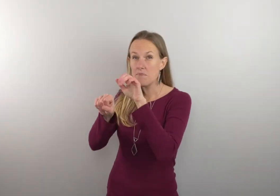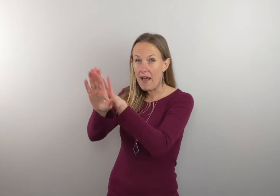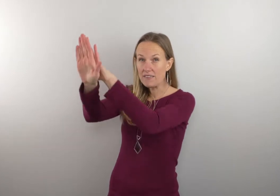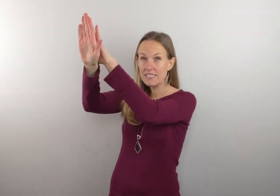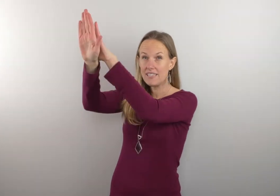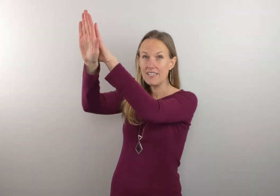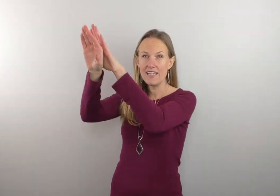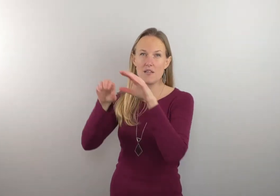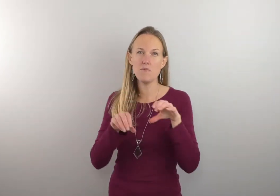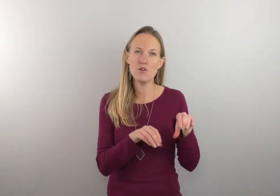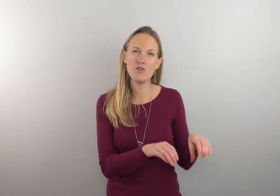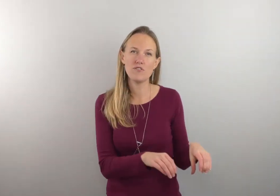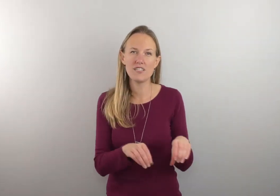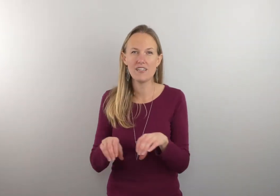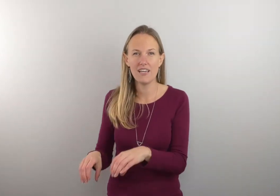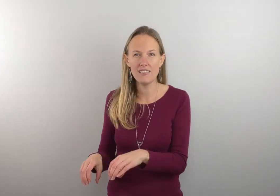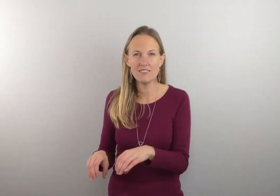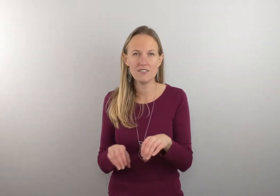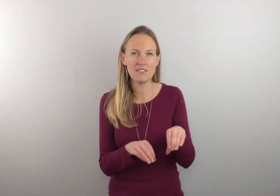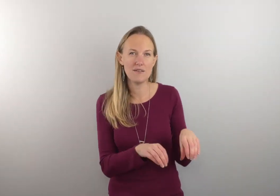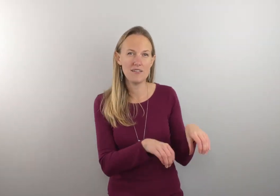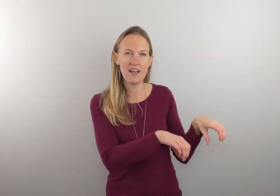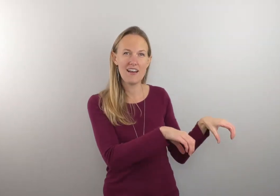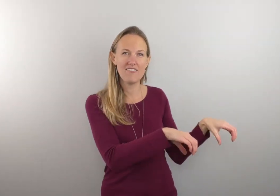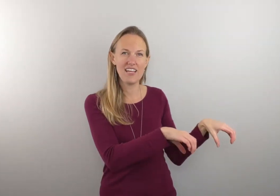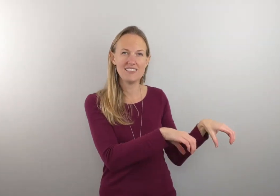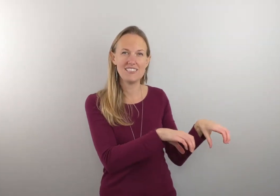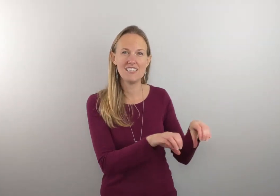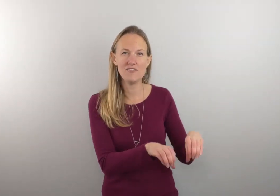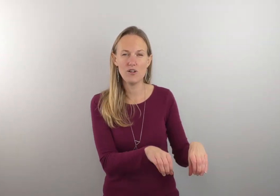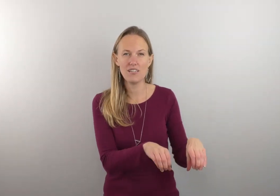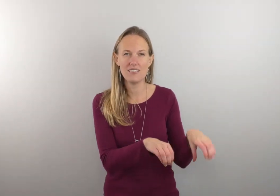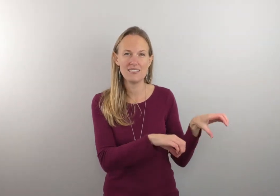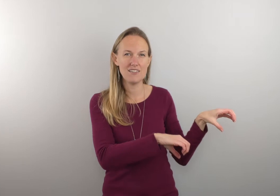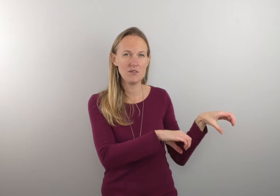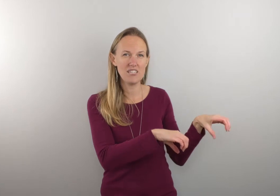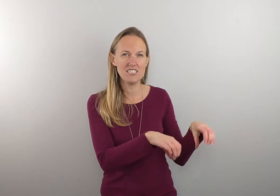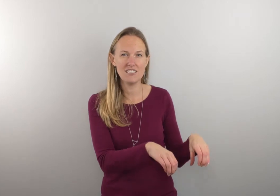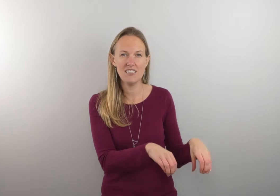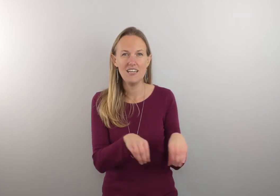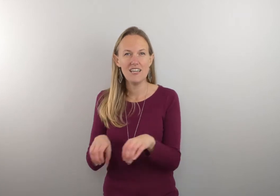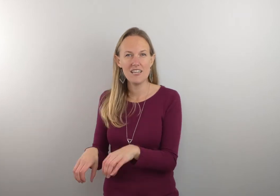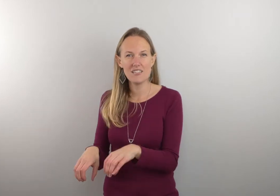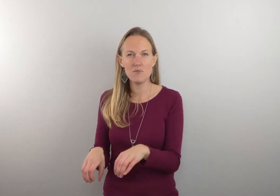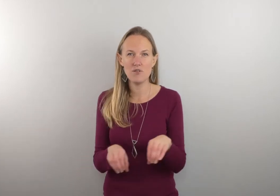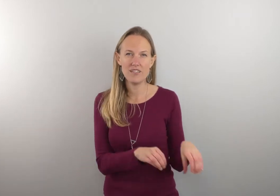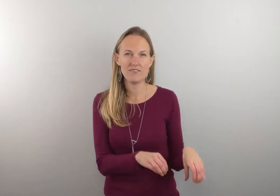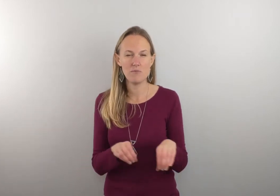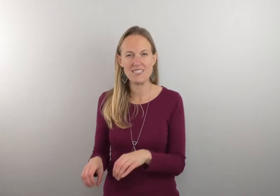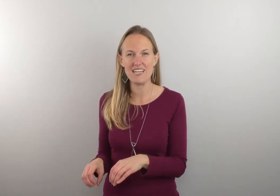mountain and then moved okay so you're gonna you kind of have hands and see for a sea formation and then you move it from one side